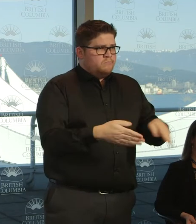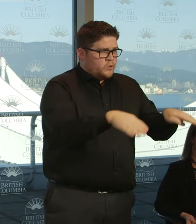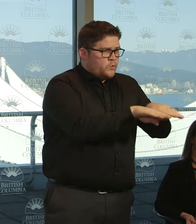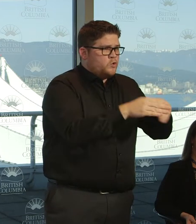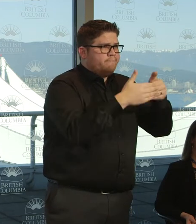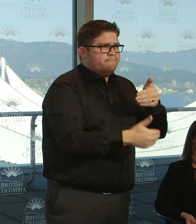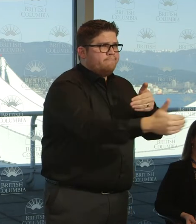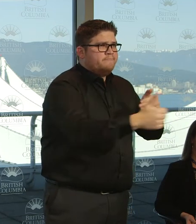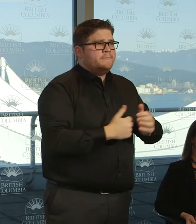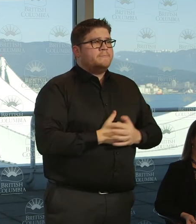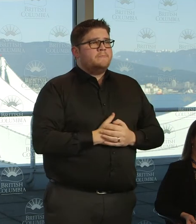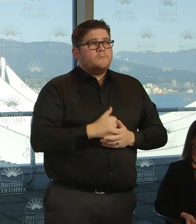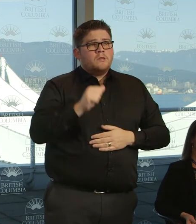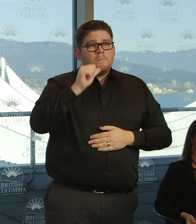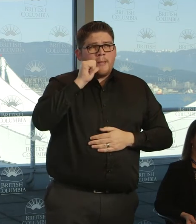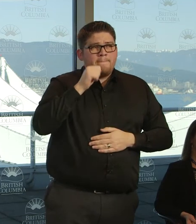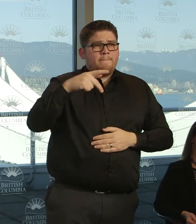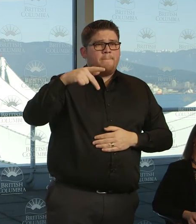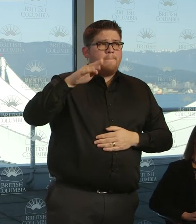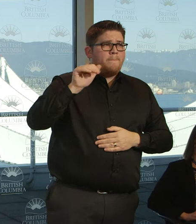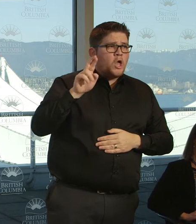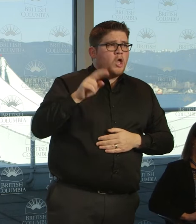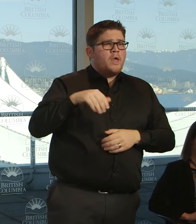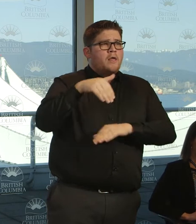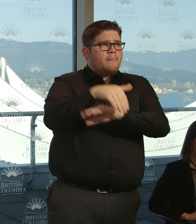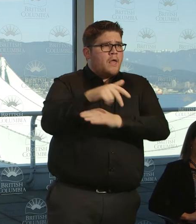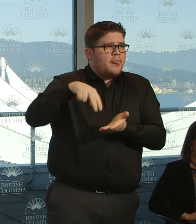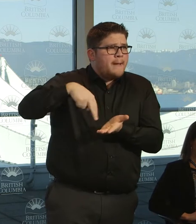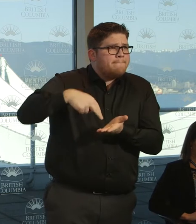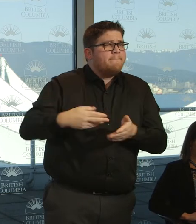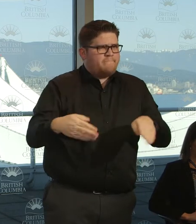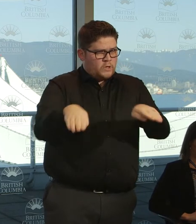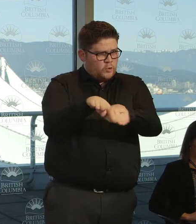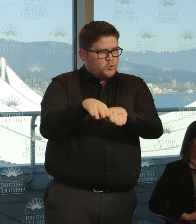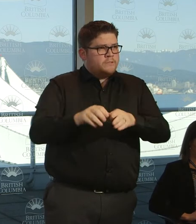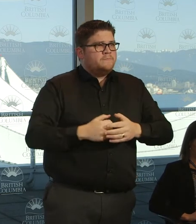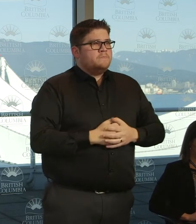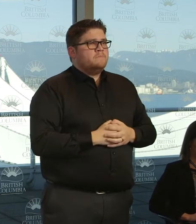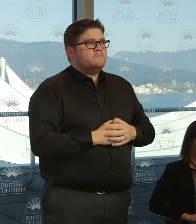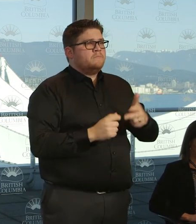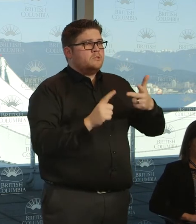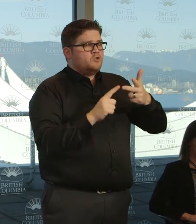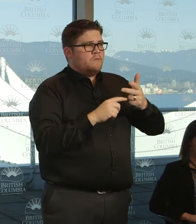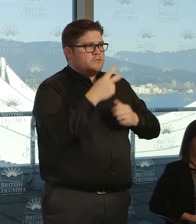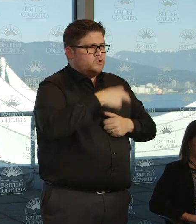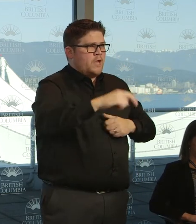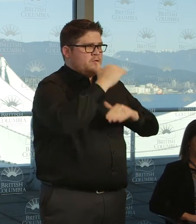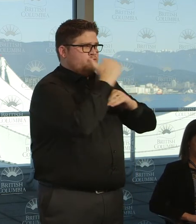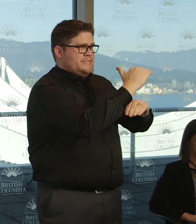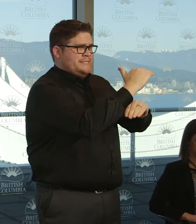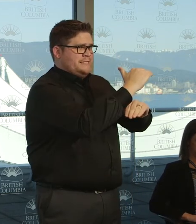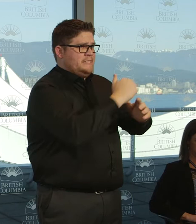bars and nightclubs and restrictions in restaurants, around travel and on mass gatherings in the community.